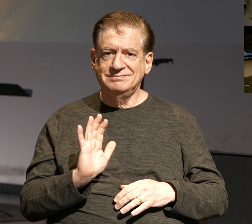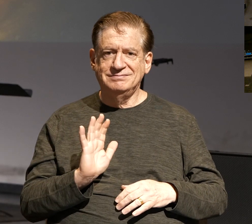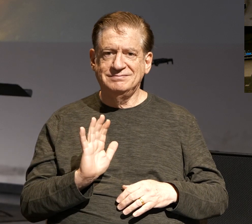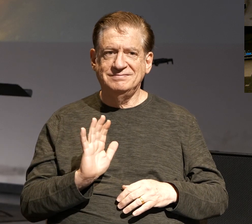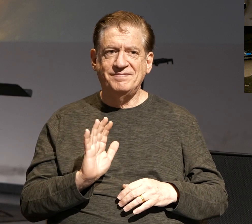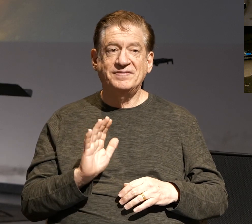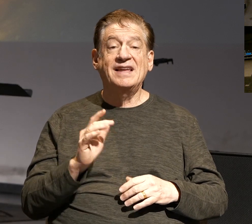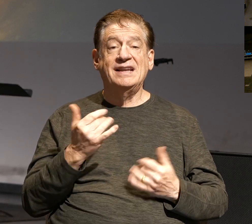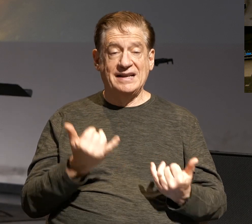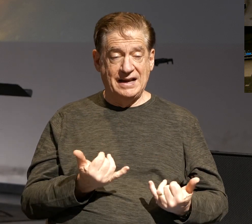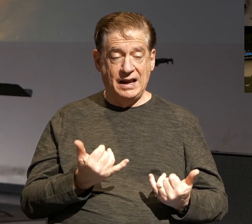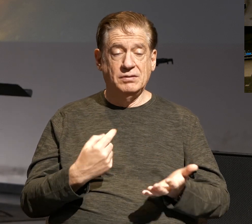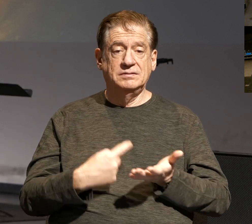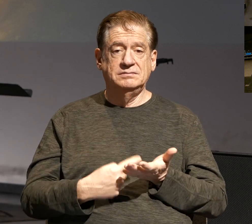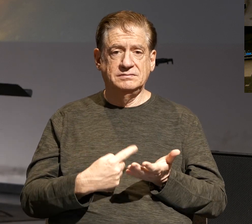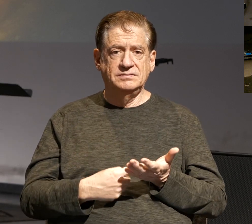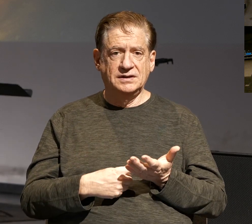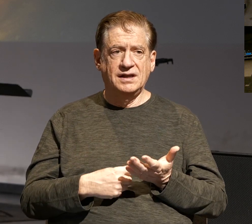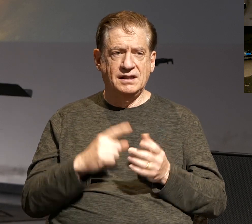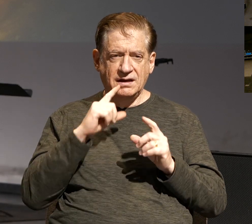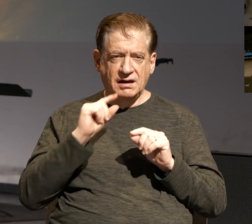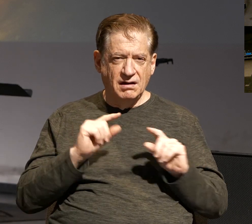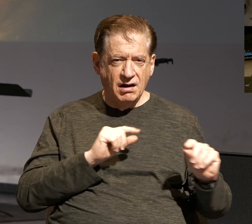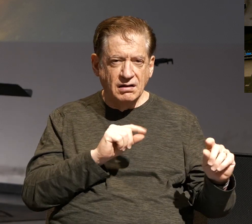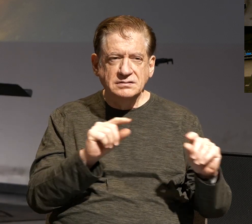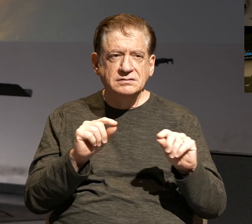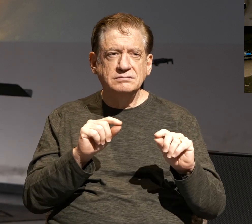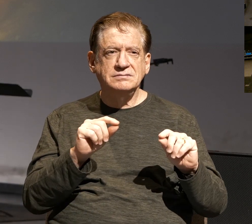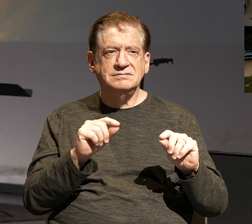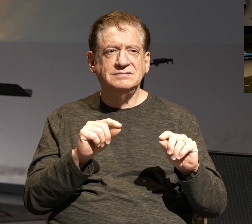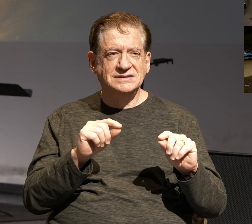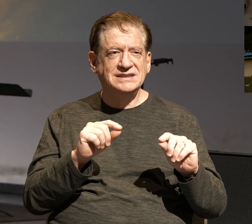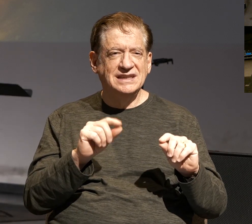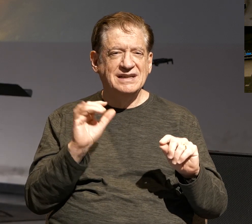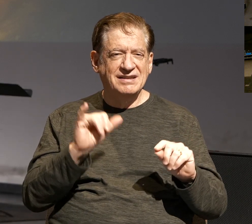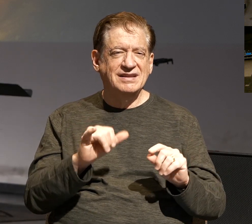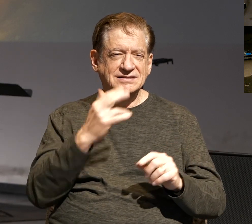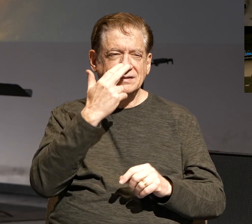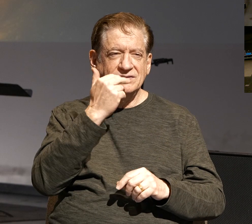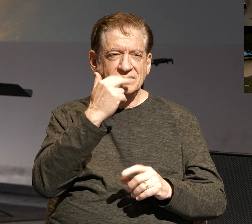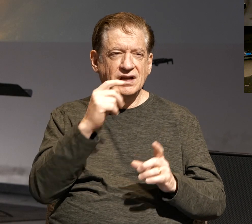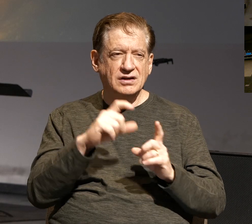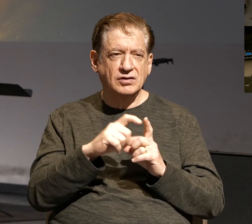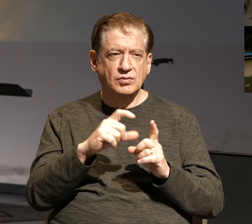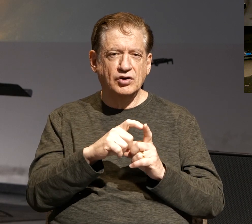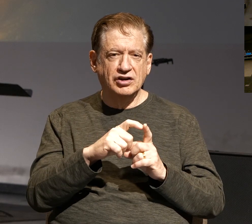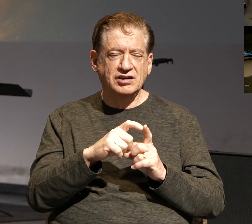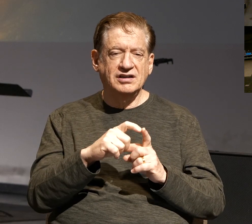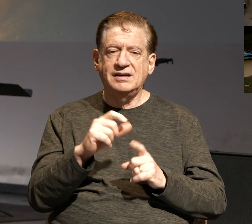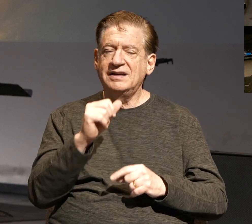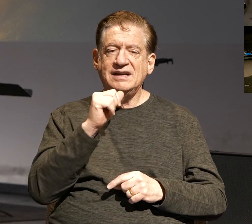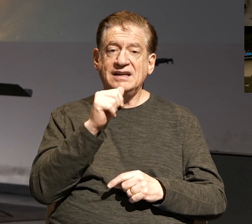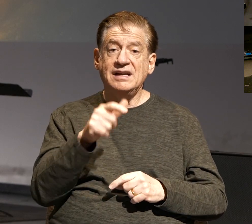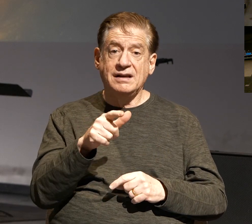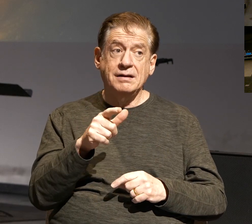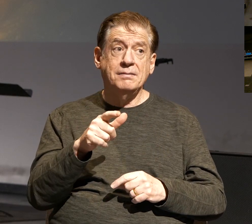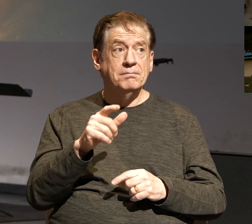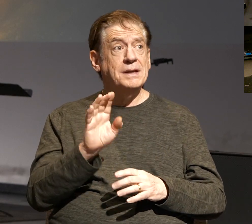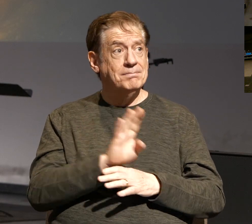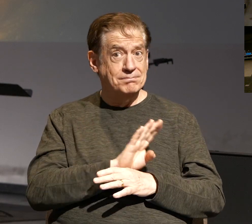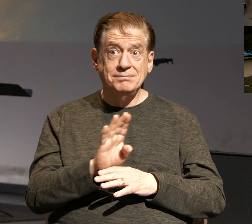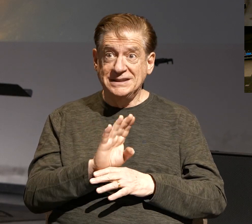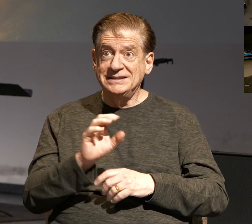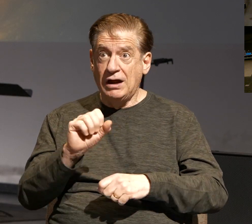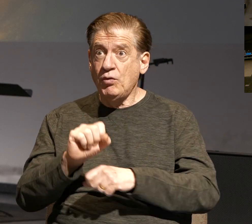Now, this is where he gets into the gossip. And this is where he uses that. It's just kind of a funny word. Stay busy in your work, but don't be busybodies.